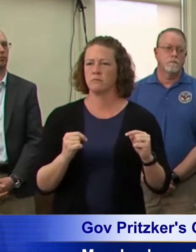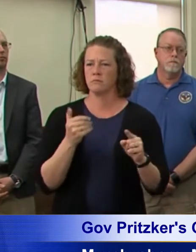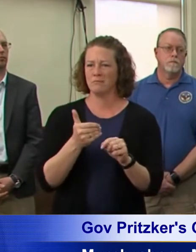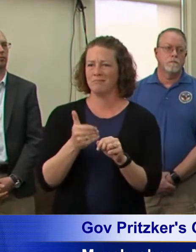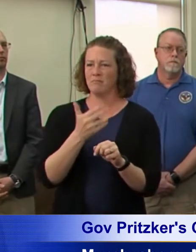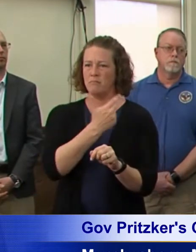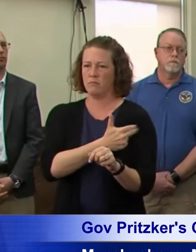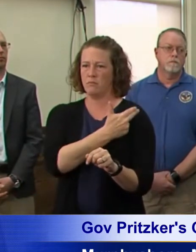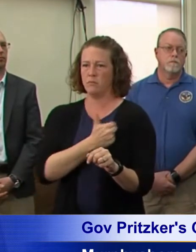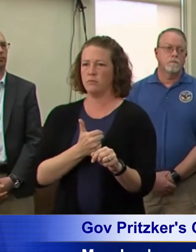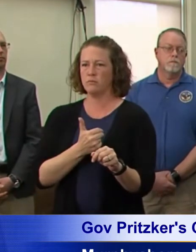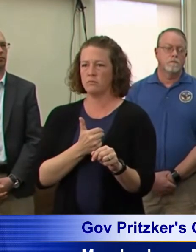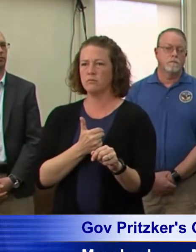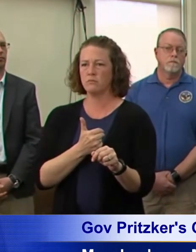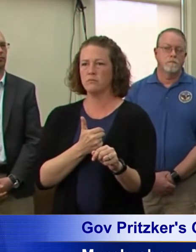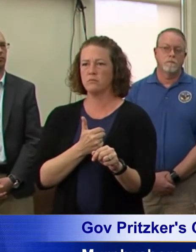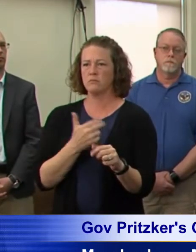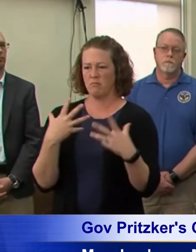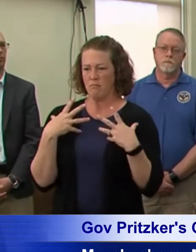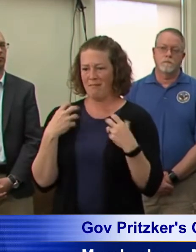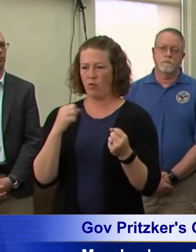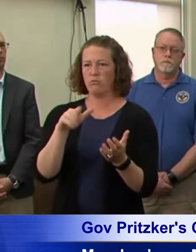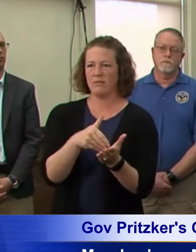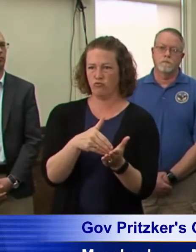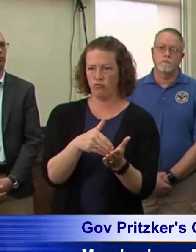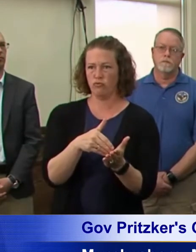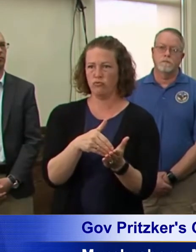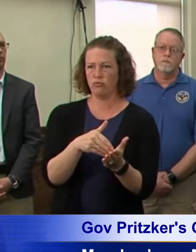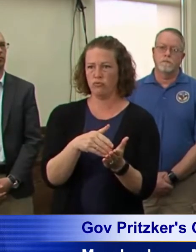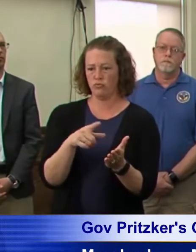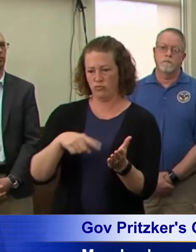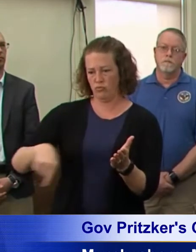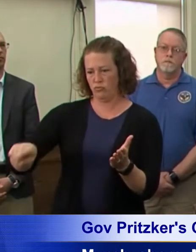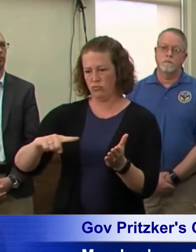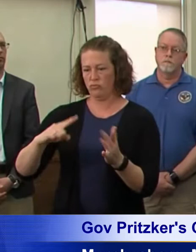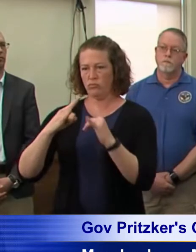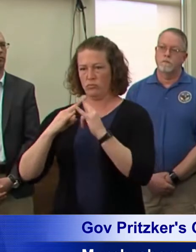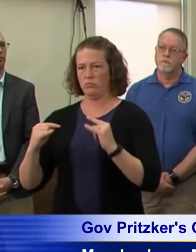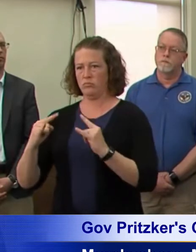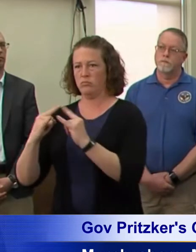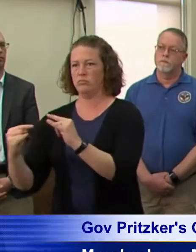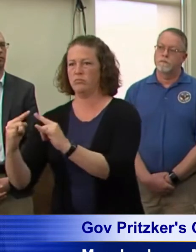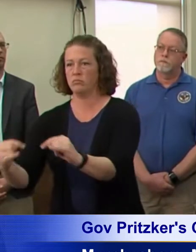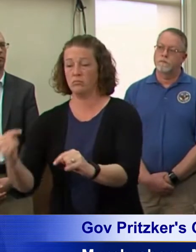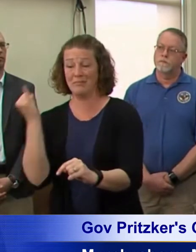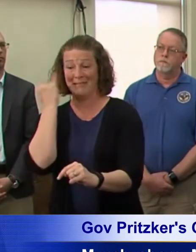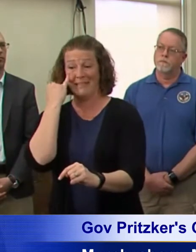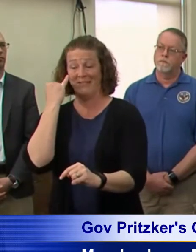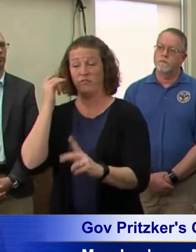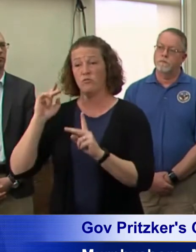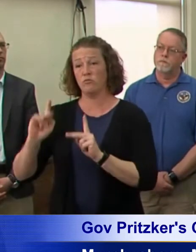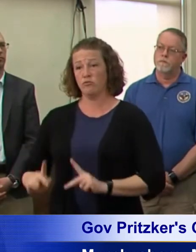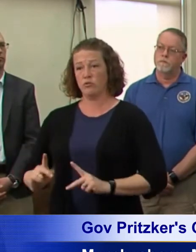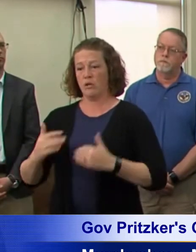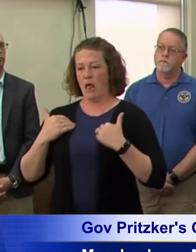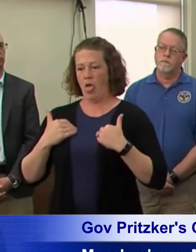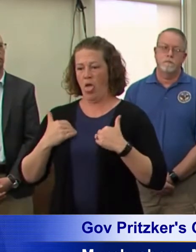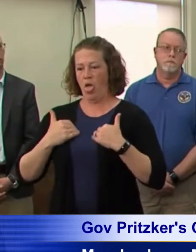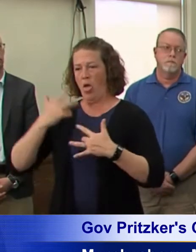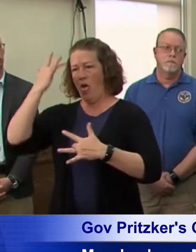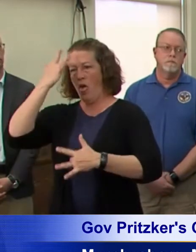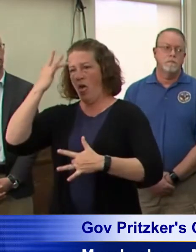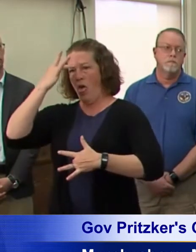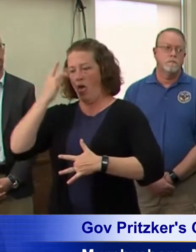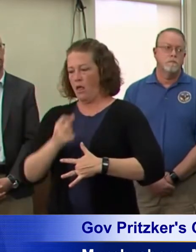rooms and health center emergency areas so that people with respiratory illnesses can go one direction,